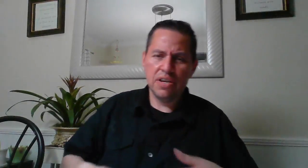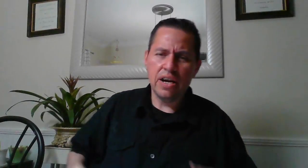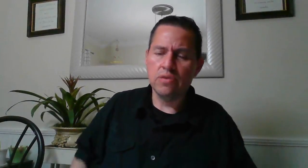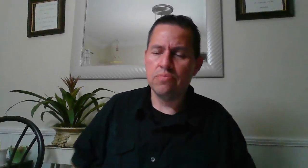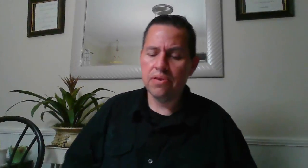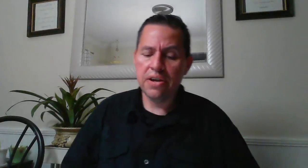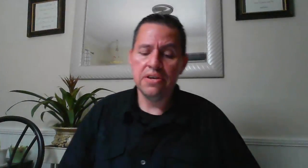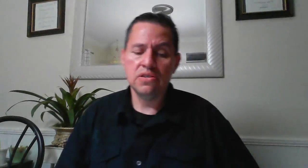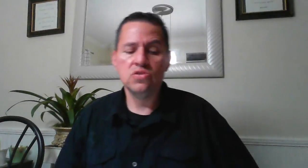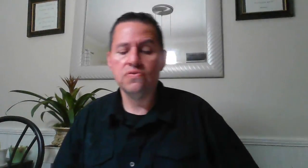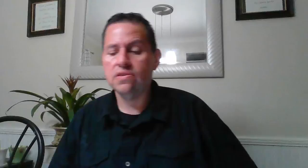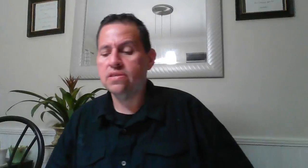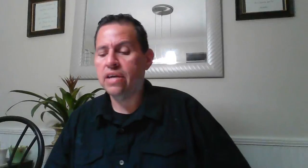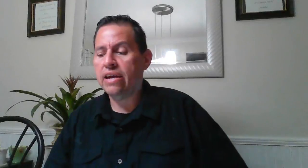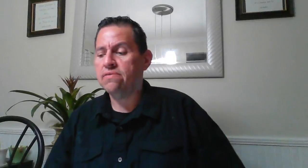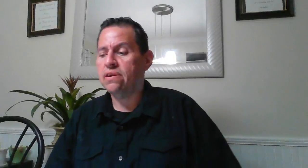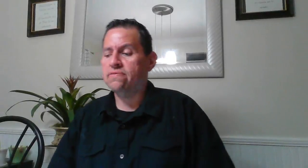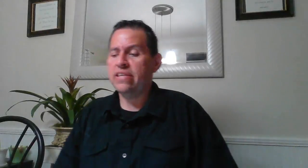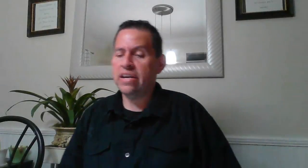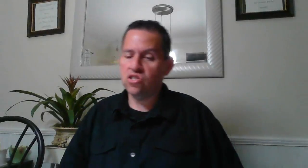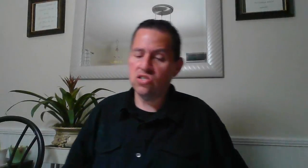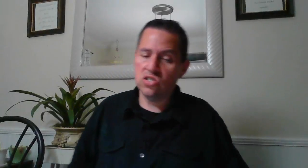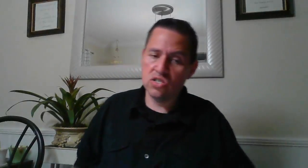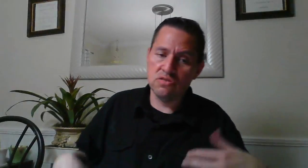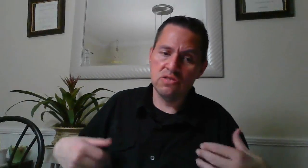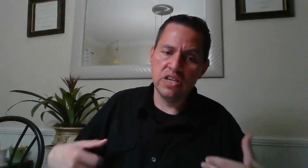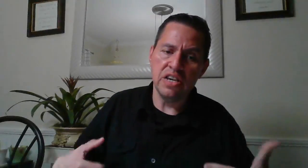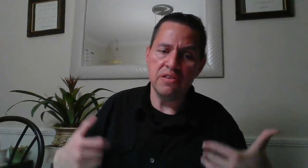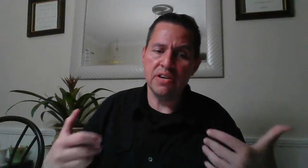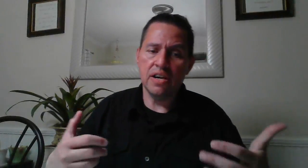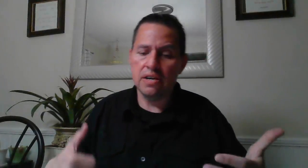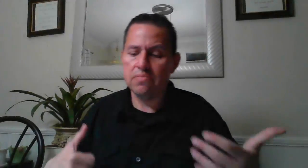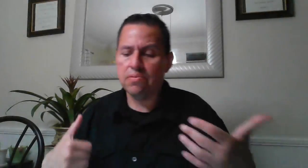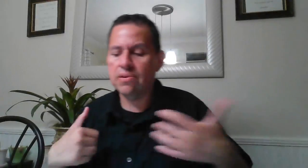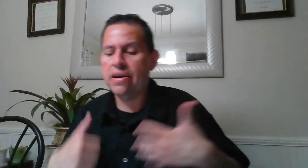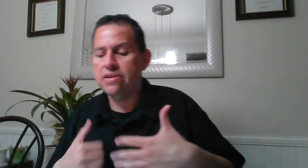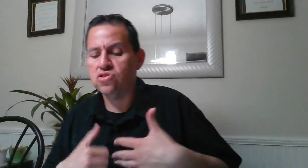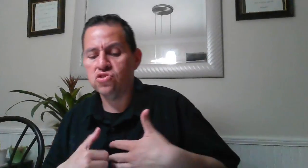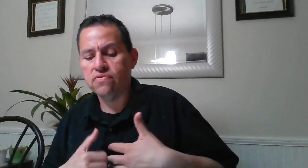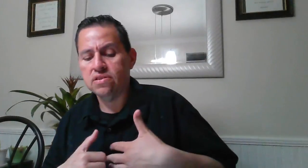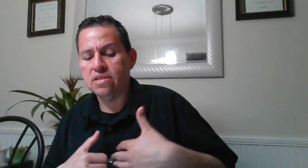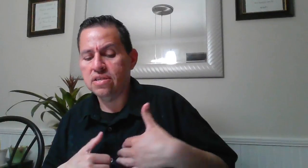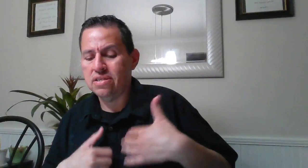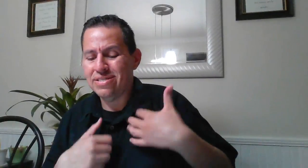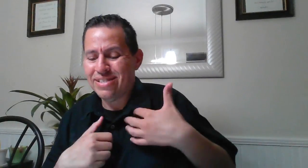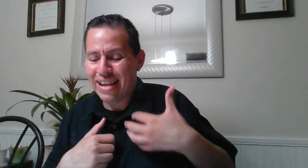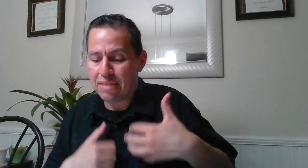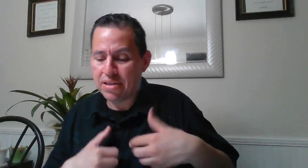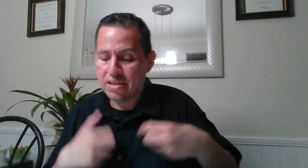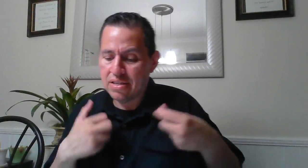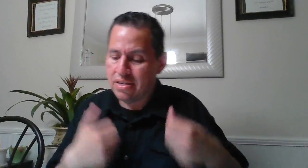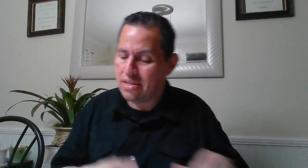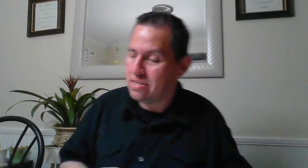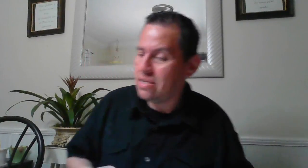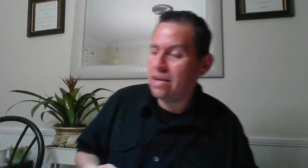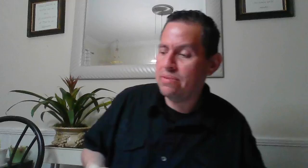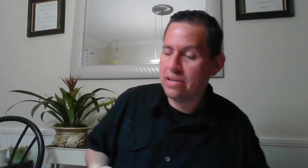our prayers for the arab nations continuing our prayers for the islamic islamic